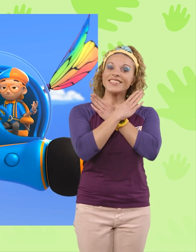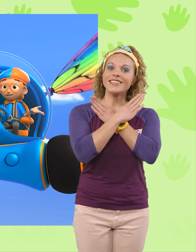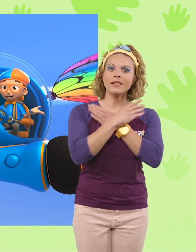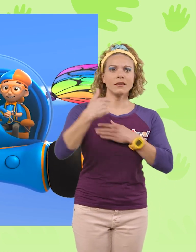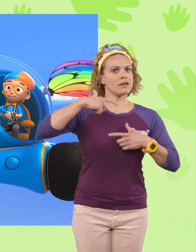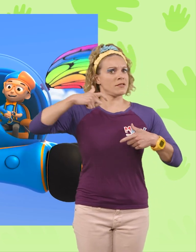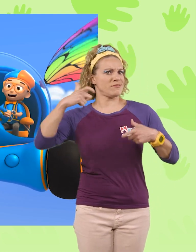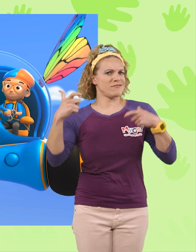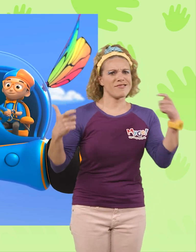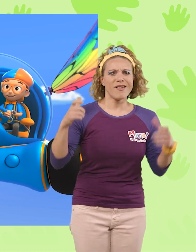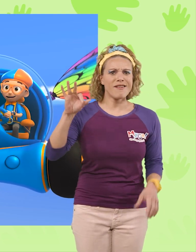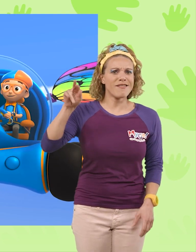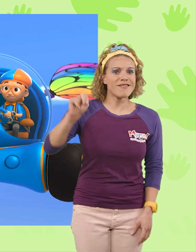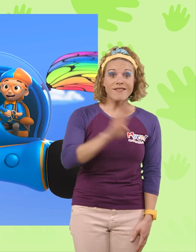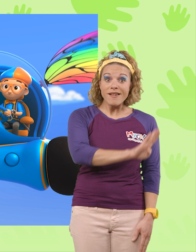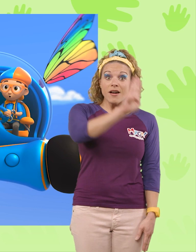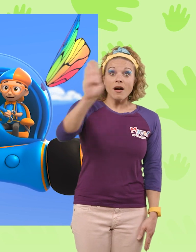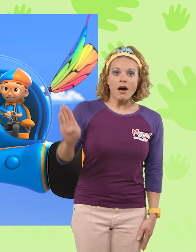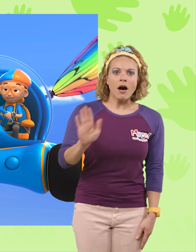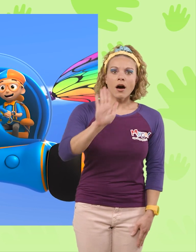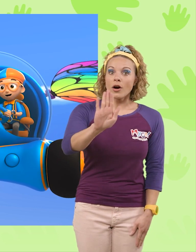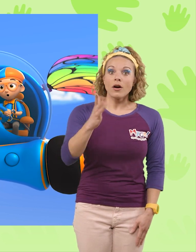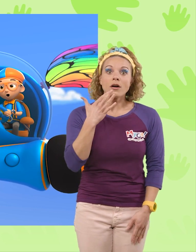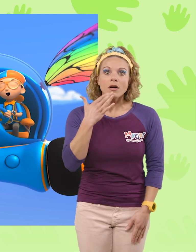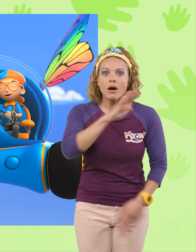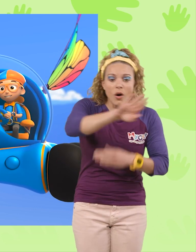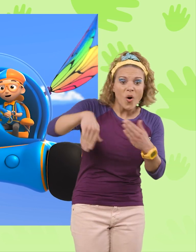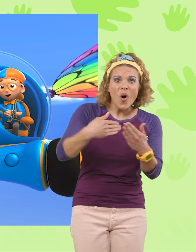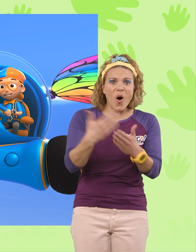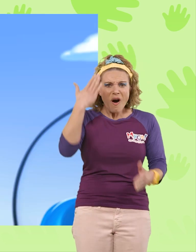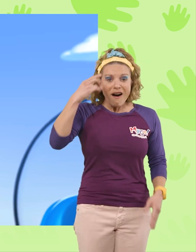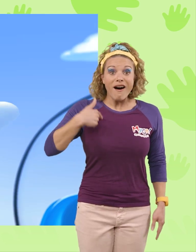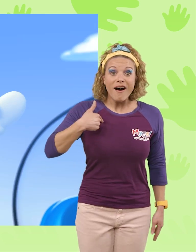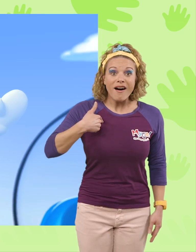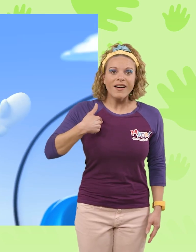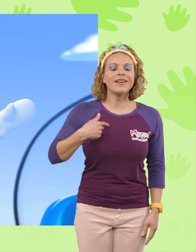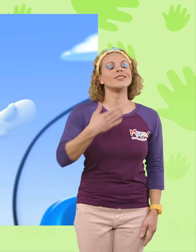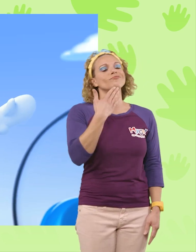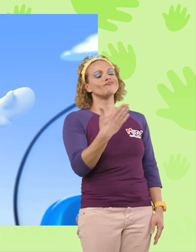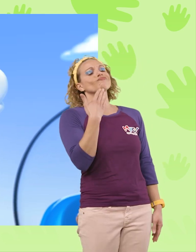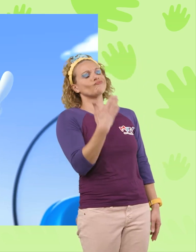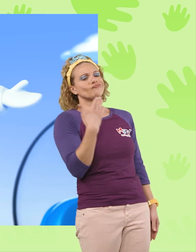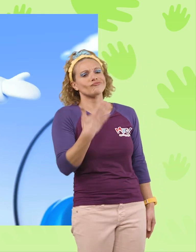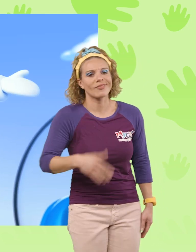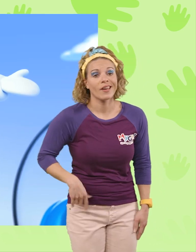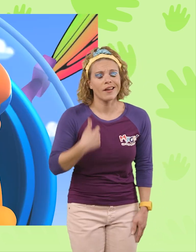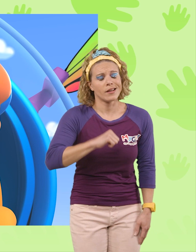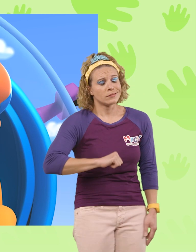Blippi! I'm a big fan, Bowie! I know all your colors! Thank you, thank you, thank you! I'm very proud of